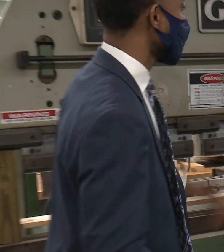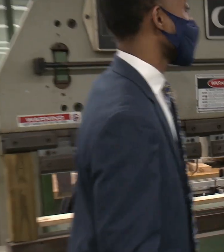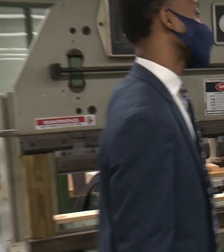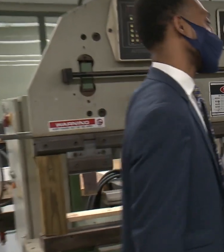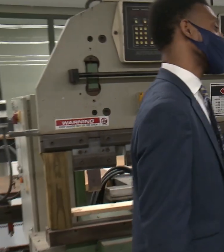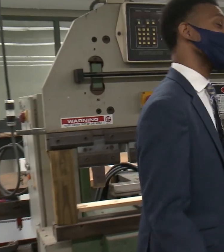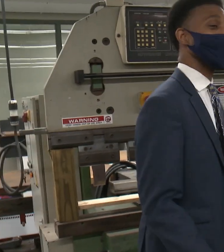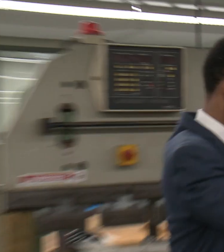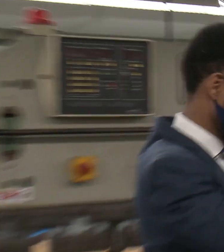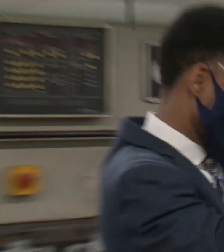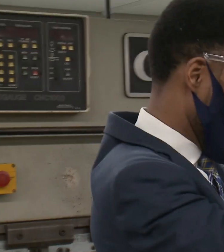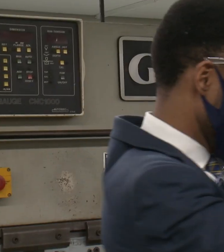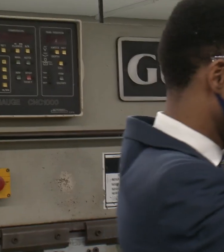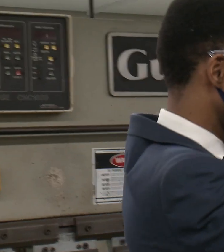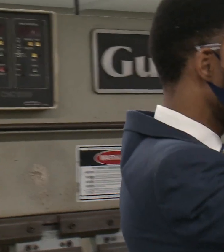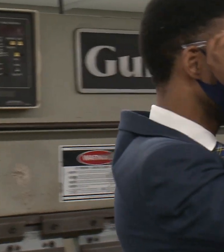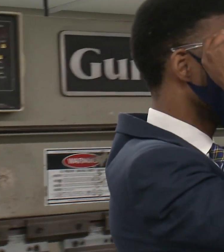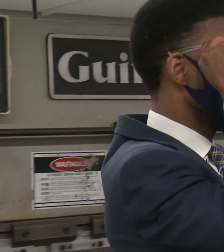Yeah.